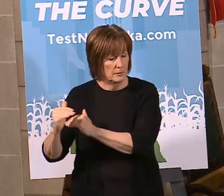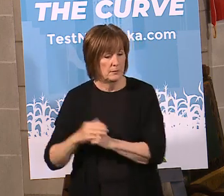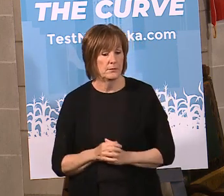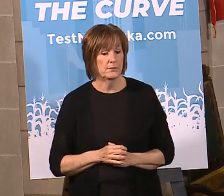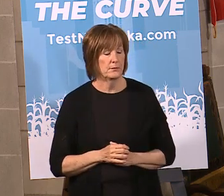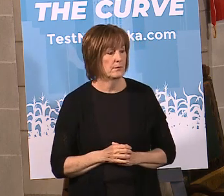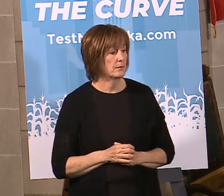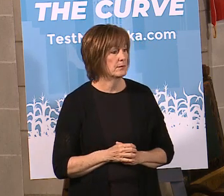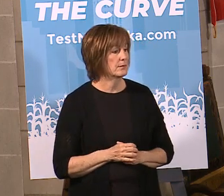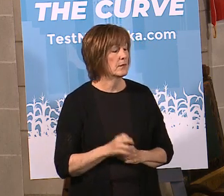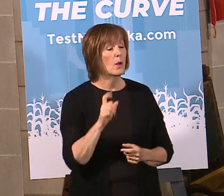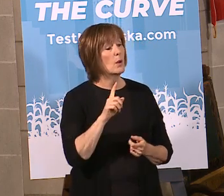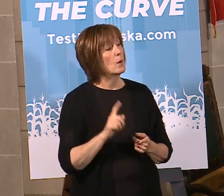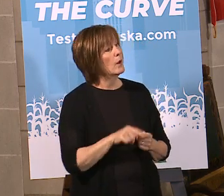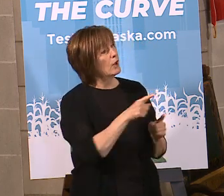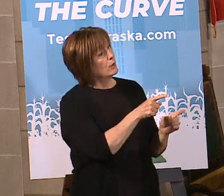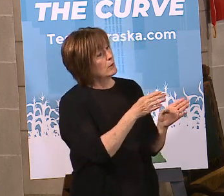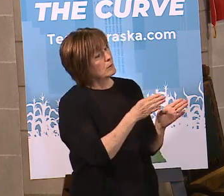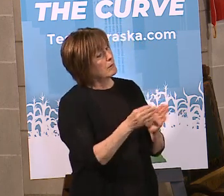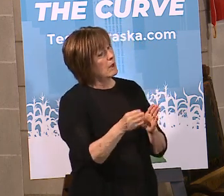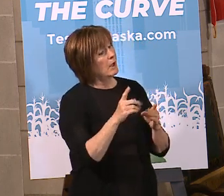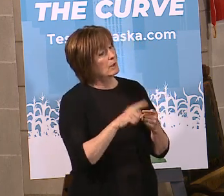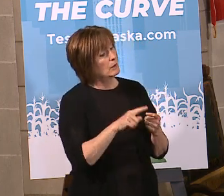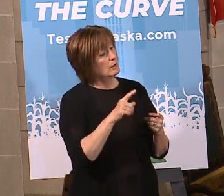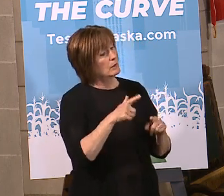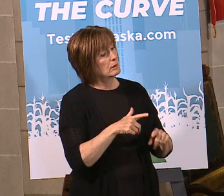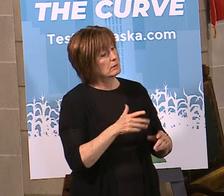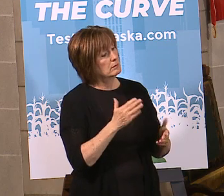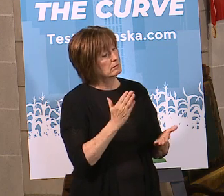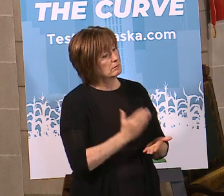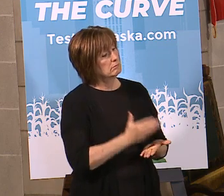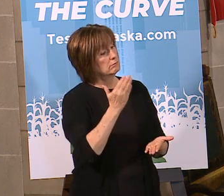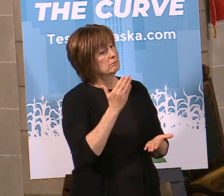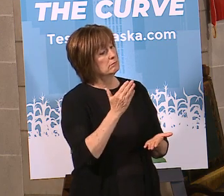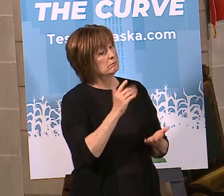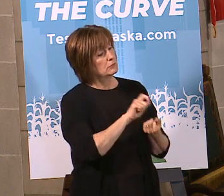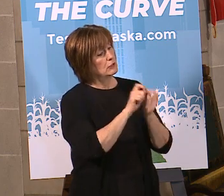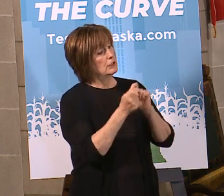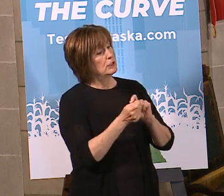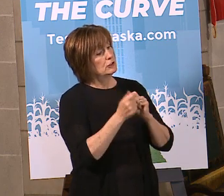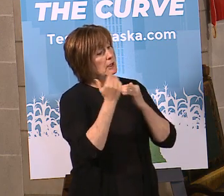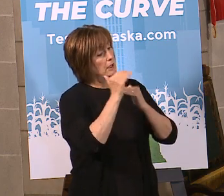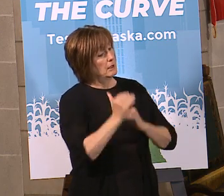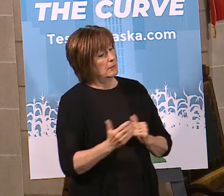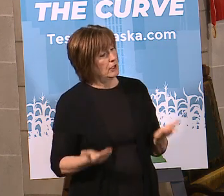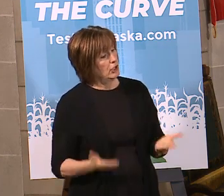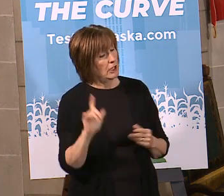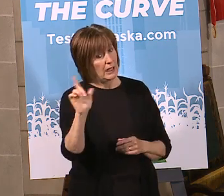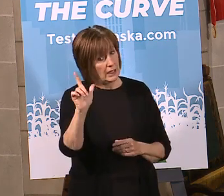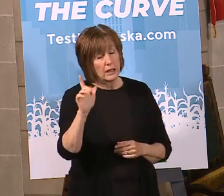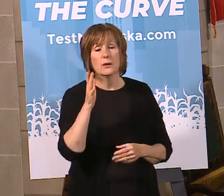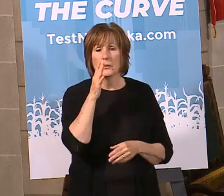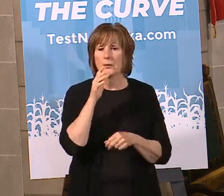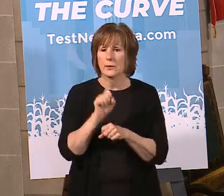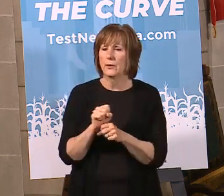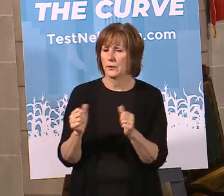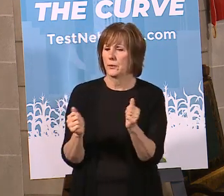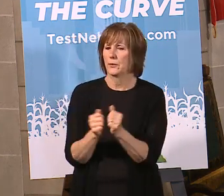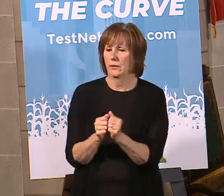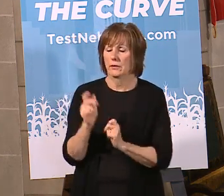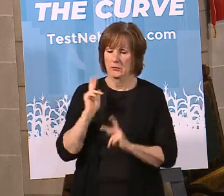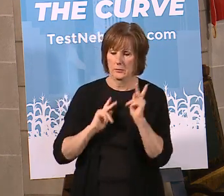When do you plan to lift the or change sanctions in Lincoln? And again, we're going to be working with the